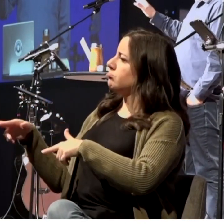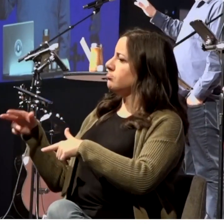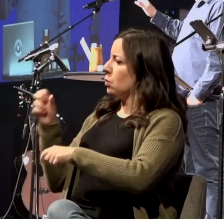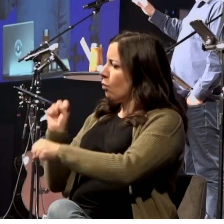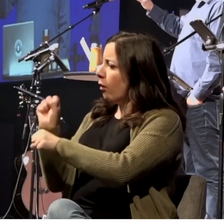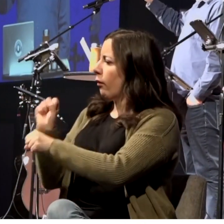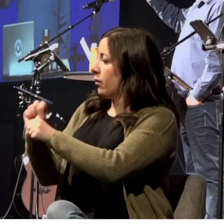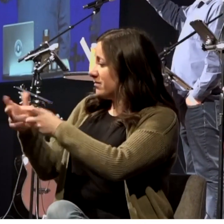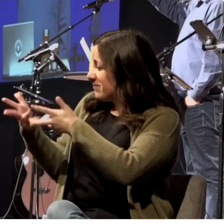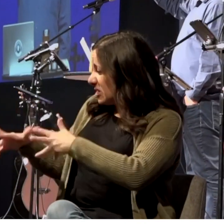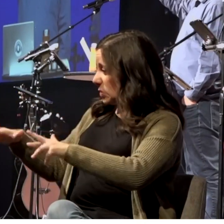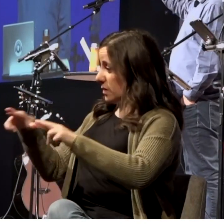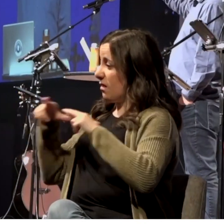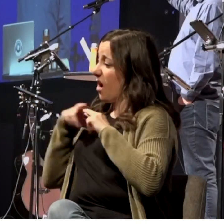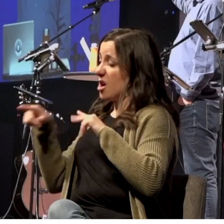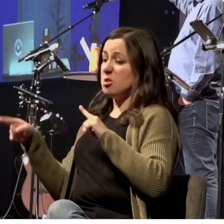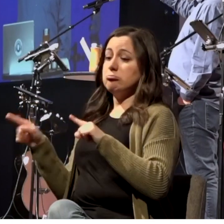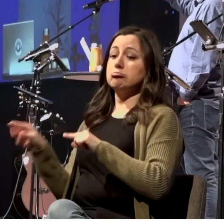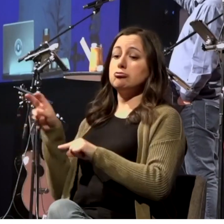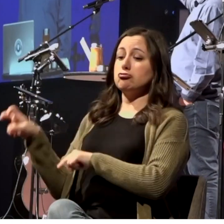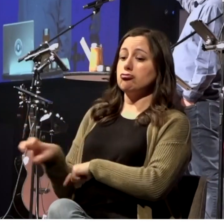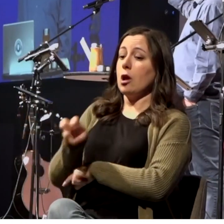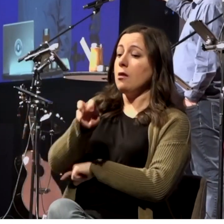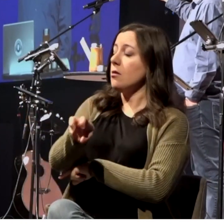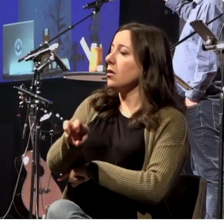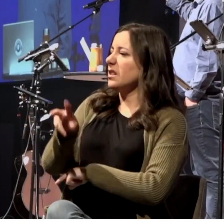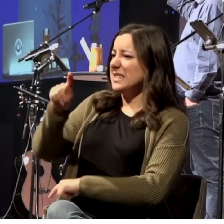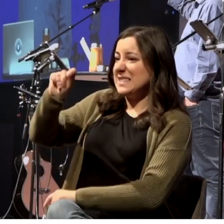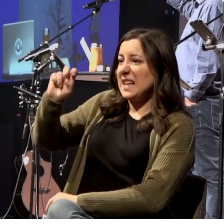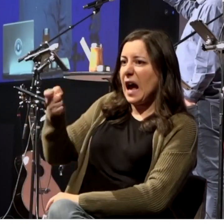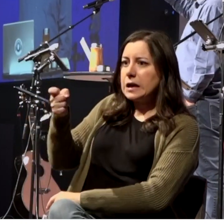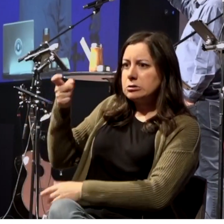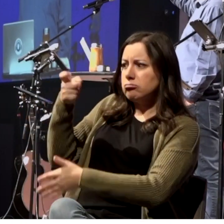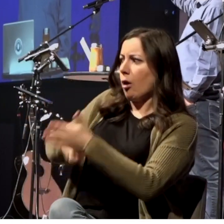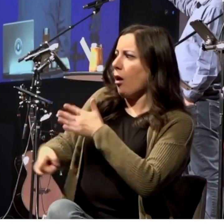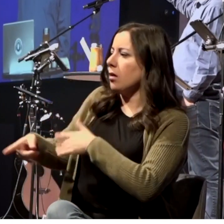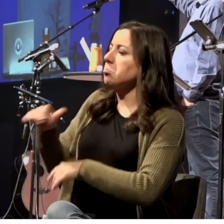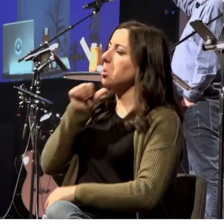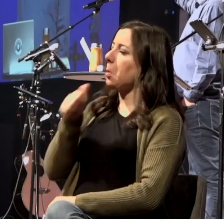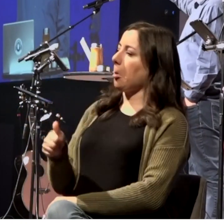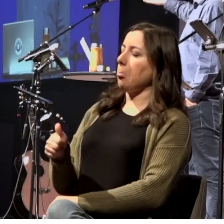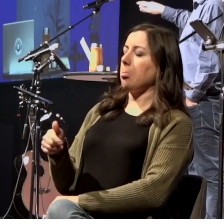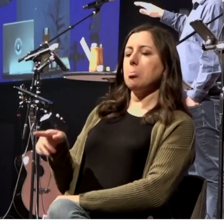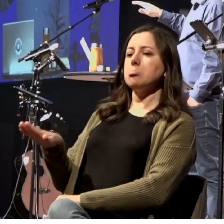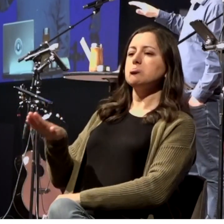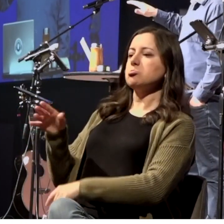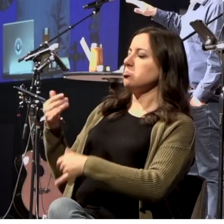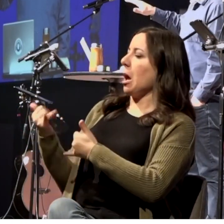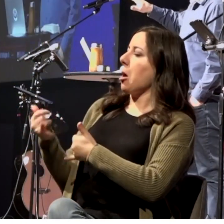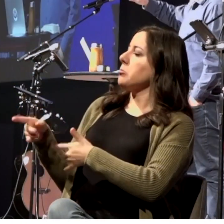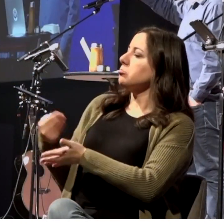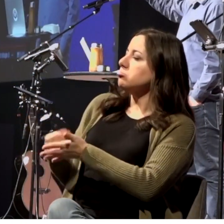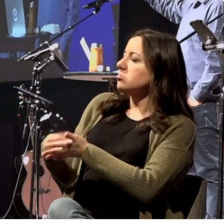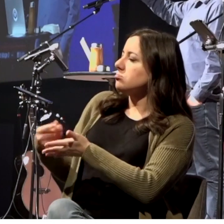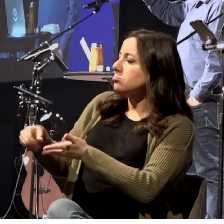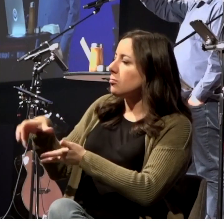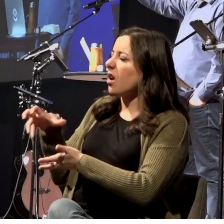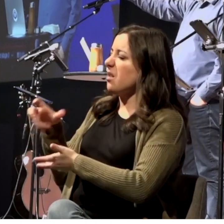then we won't tax you, you know, for your now income, right? We're not going to, we won't